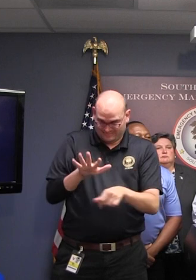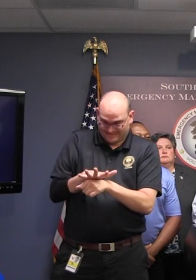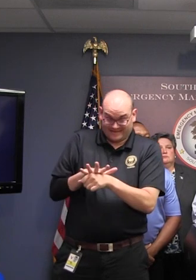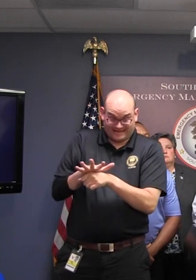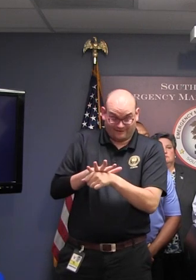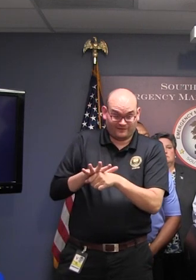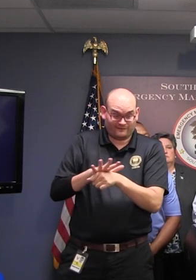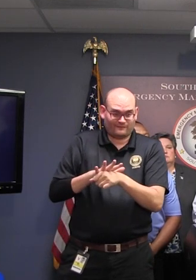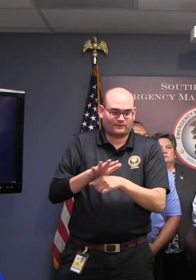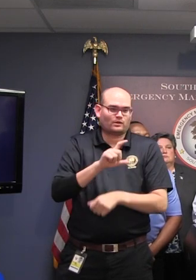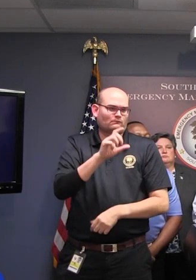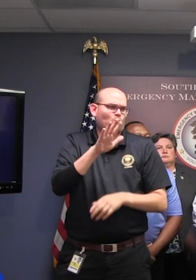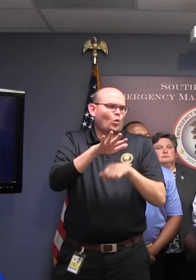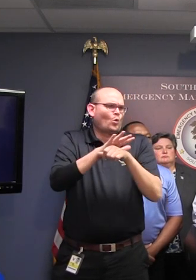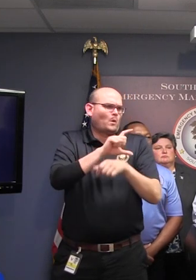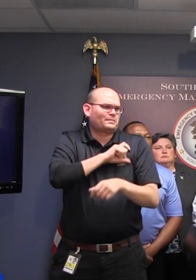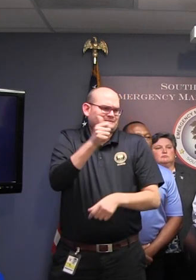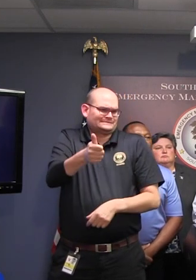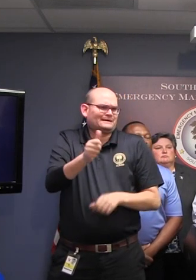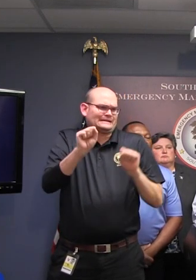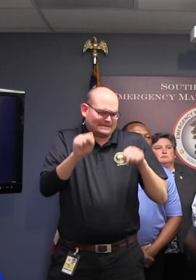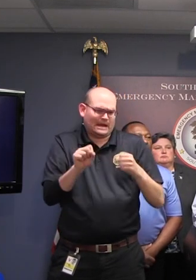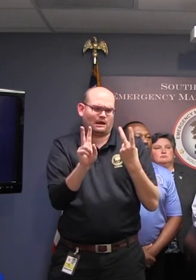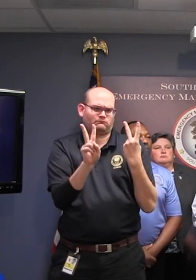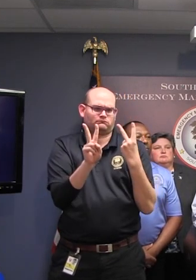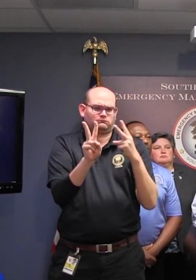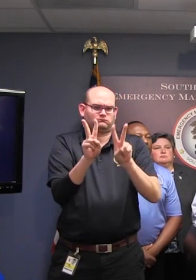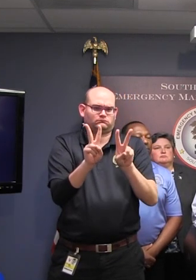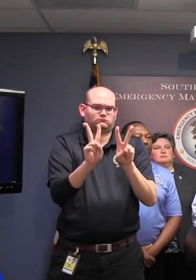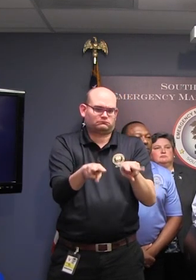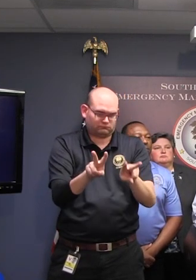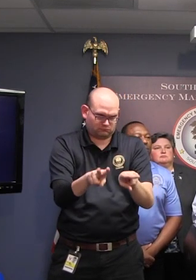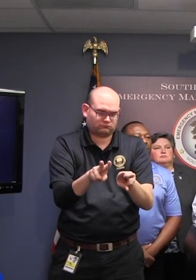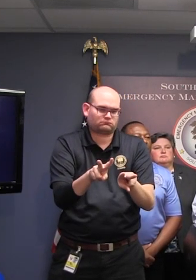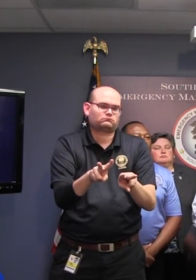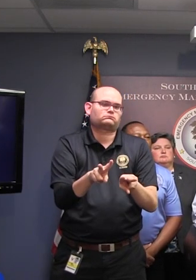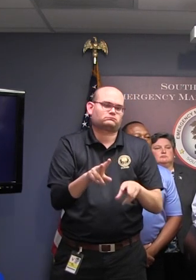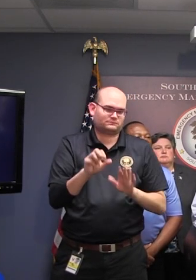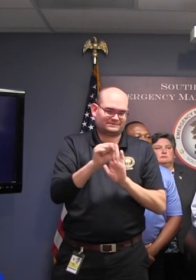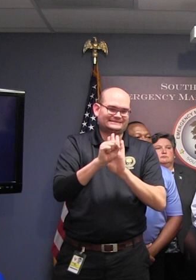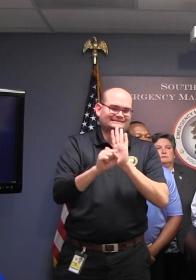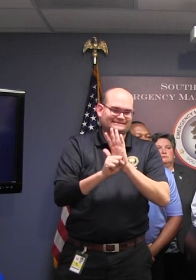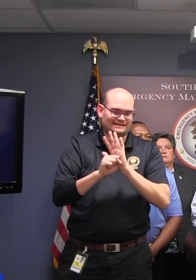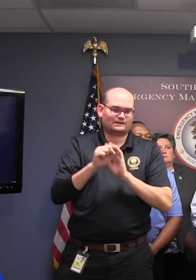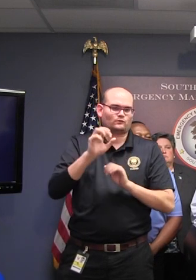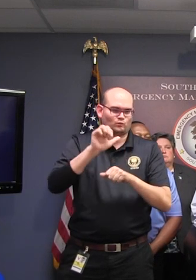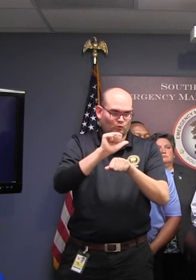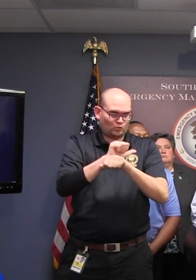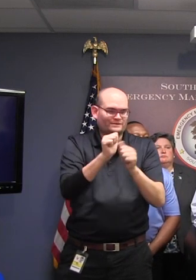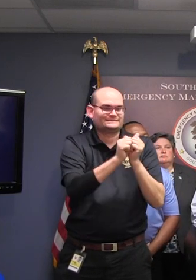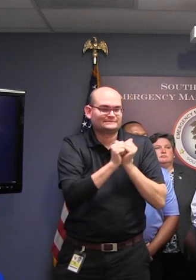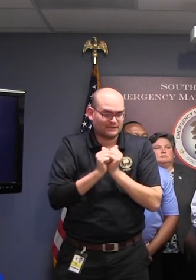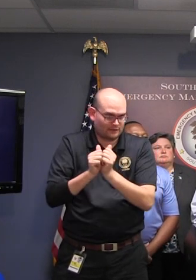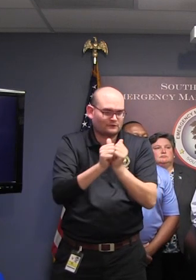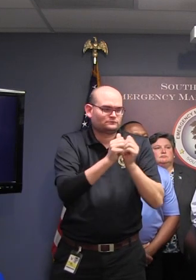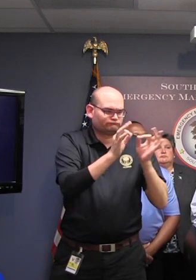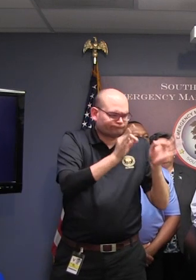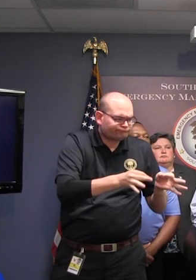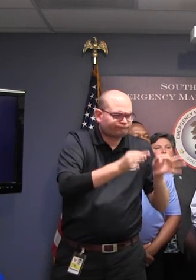enforcement officials, in coordination with state law enforcement officials, will make those decisions.